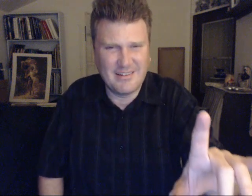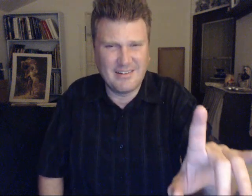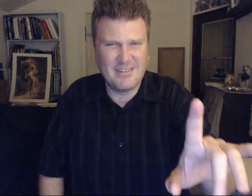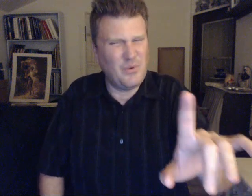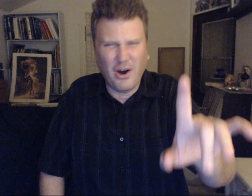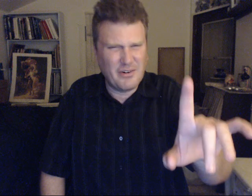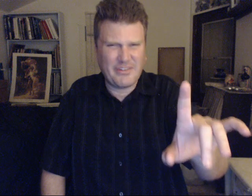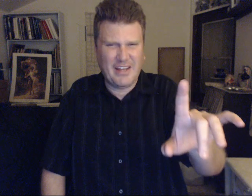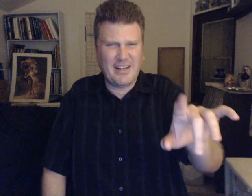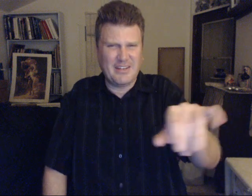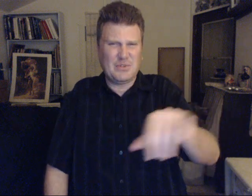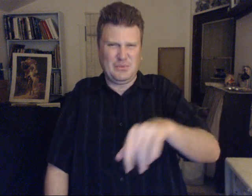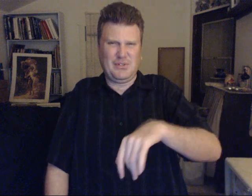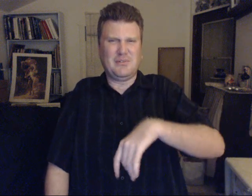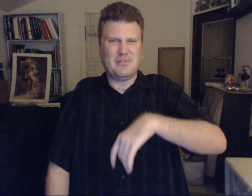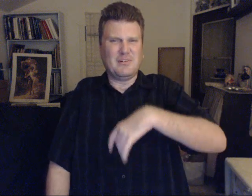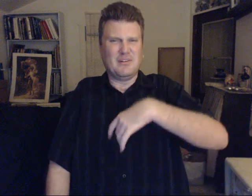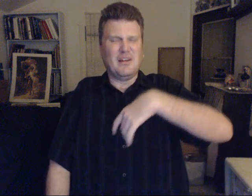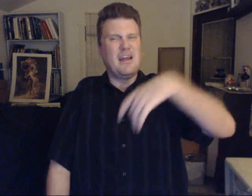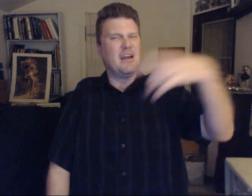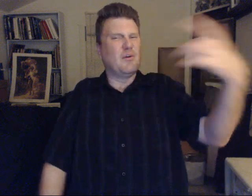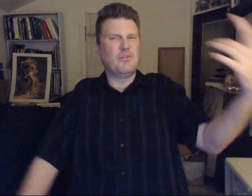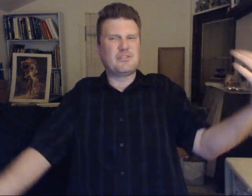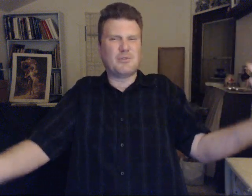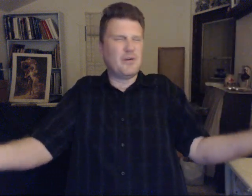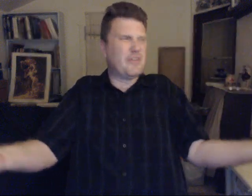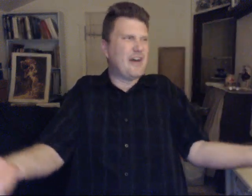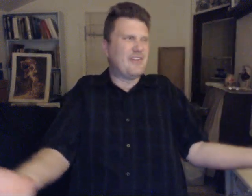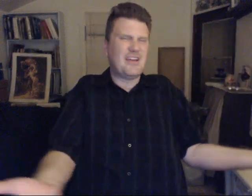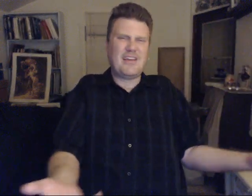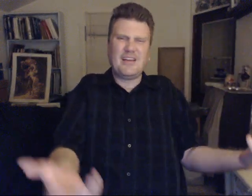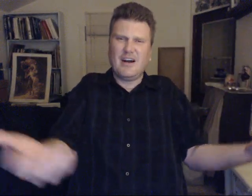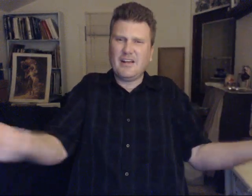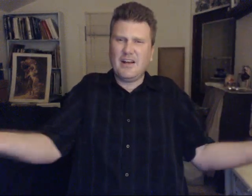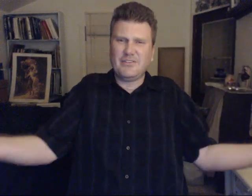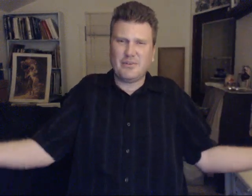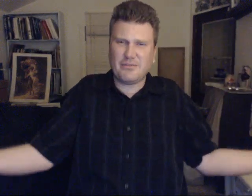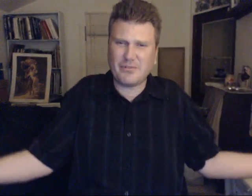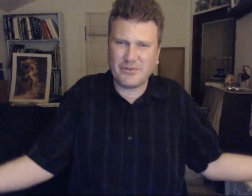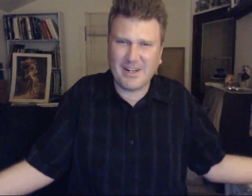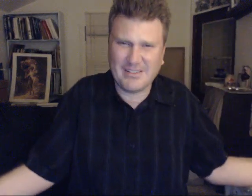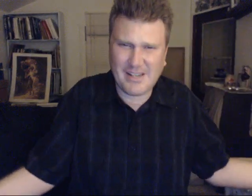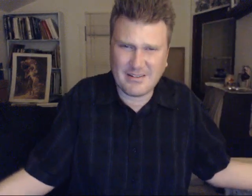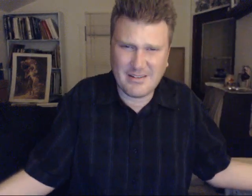You all. Love canines. Don't you. What's wrong. With having a canine. As your. First contactee.